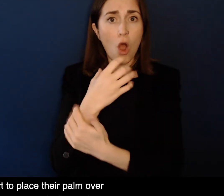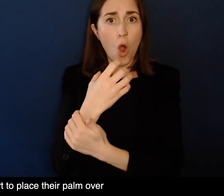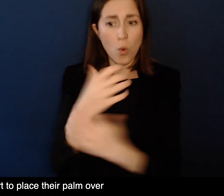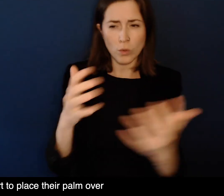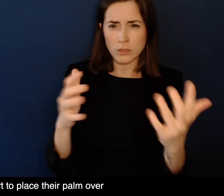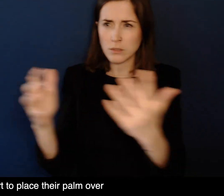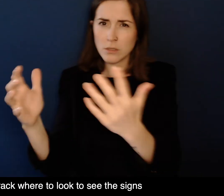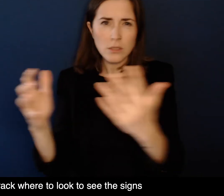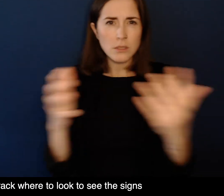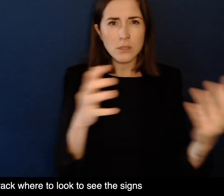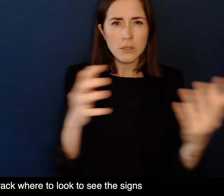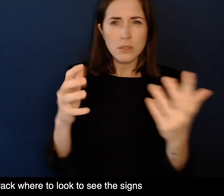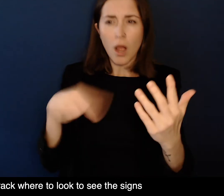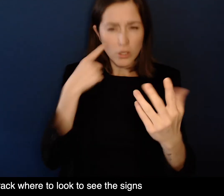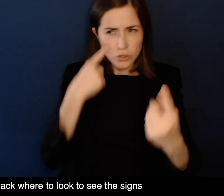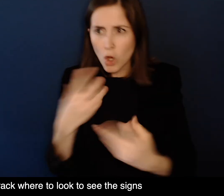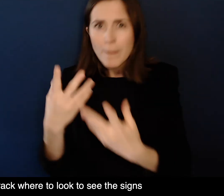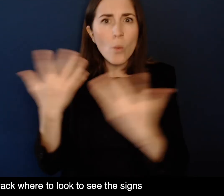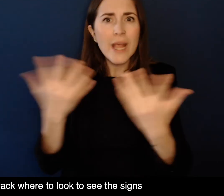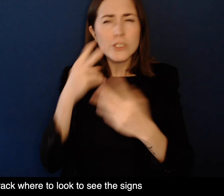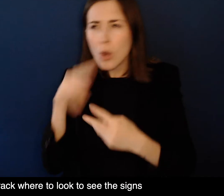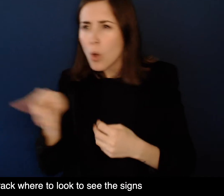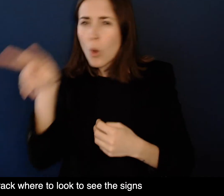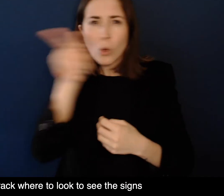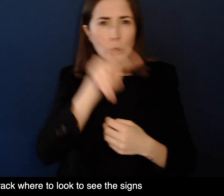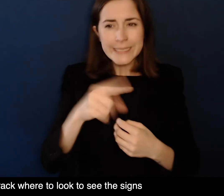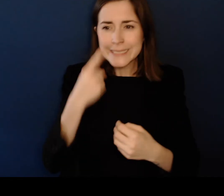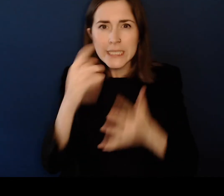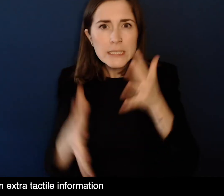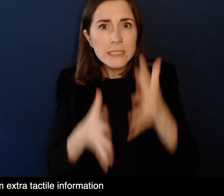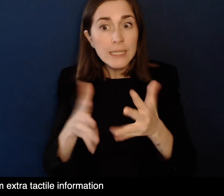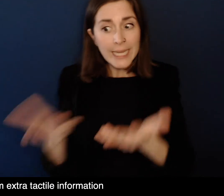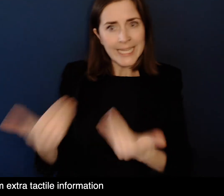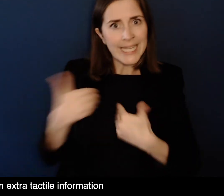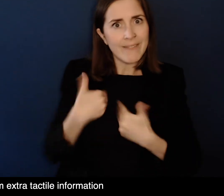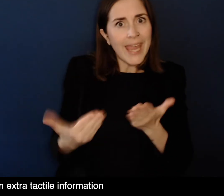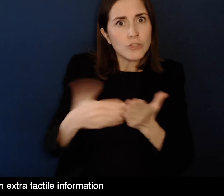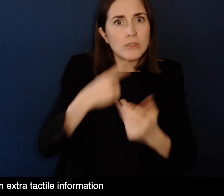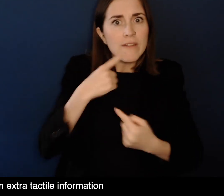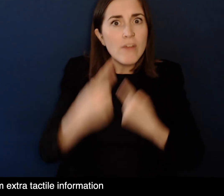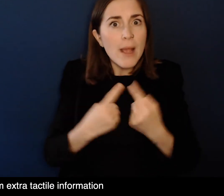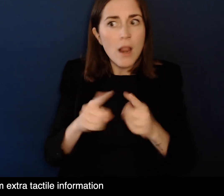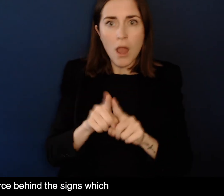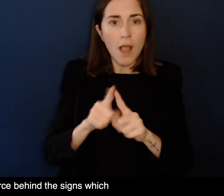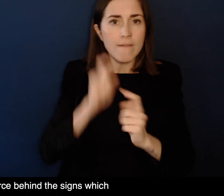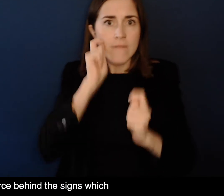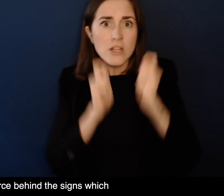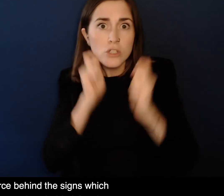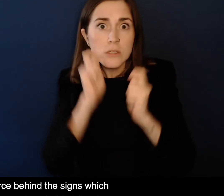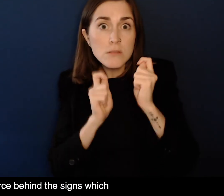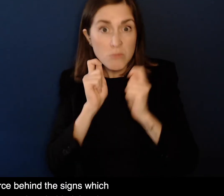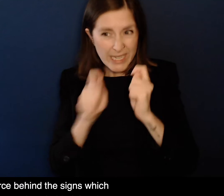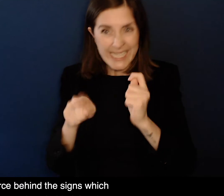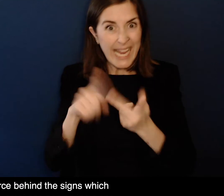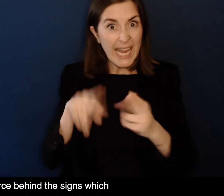the person signing to them In order to be able to track where to look to see the signs And give them extra tactile information Such as the